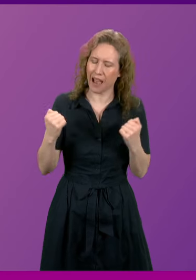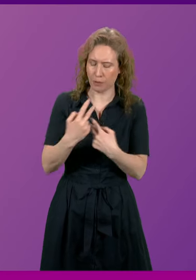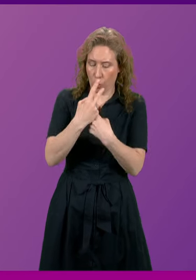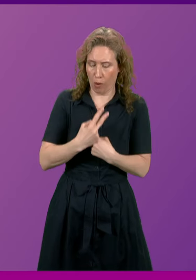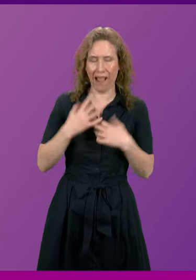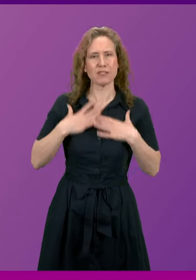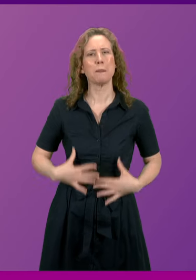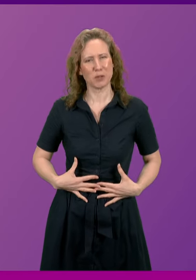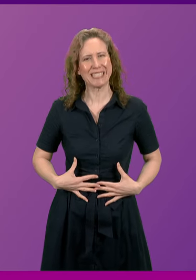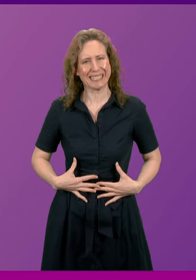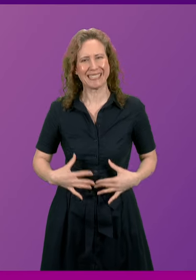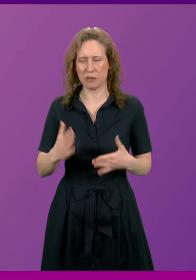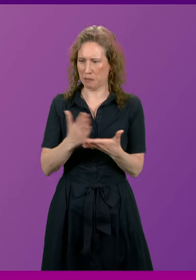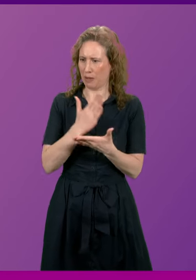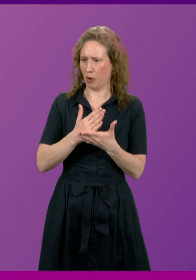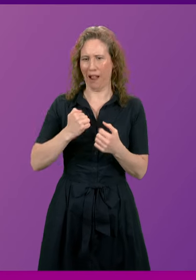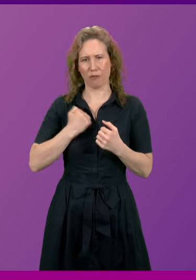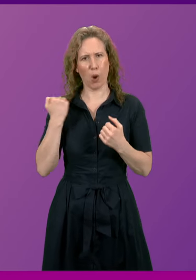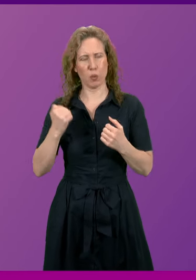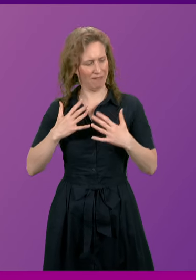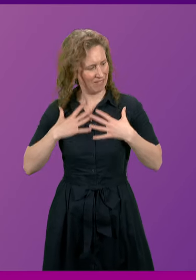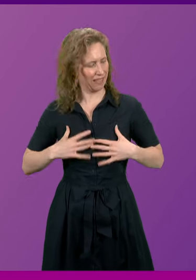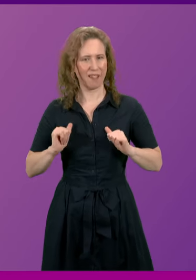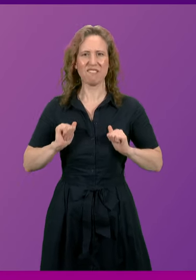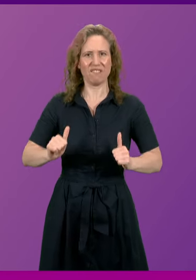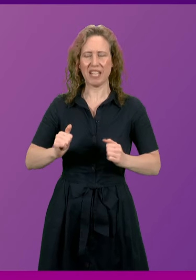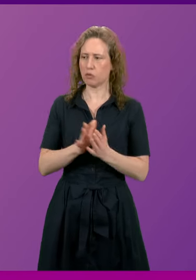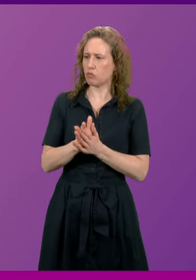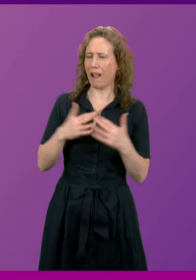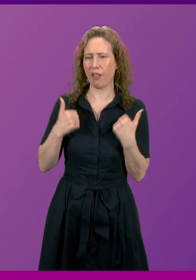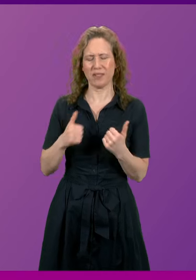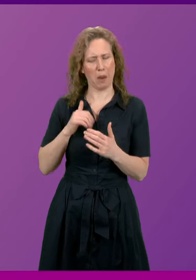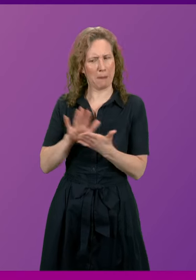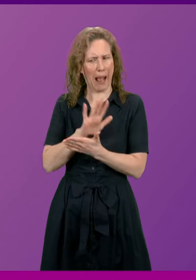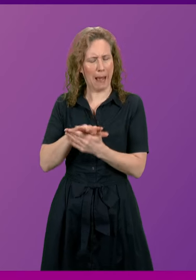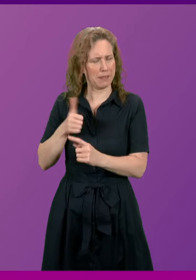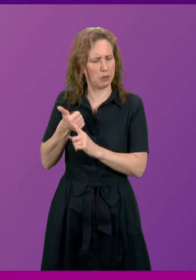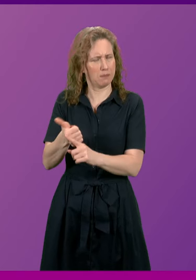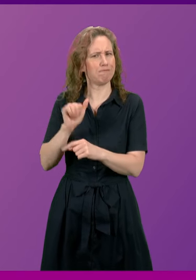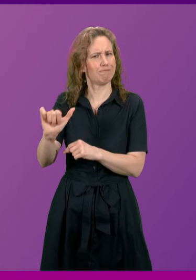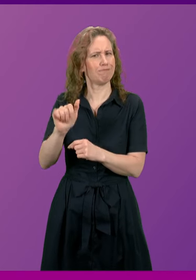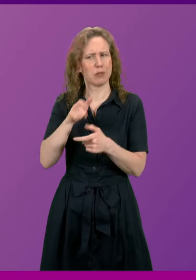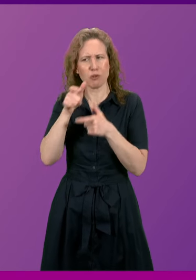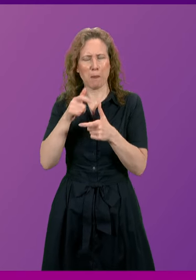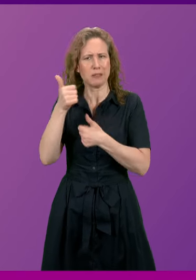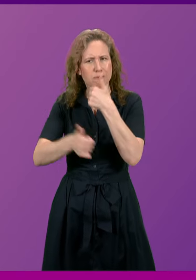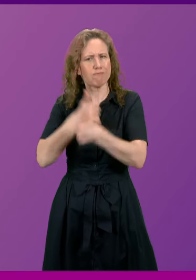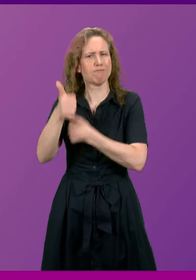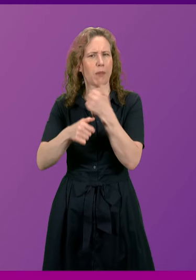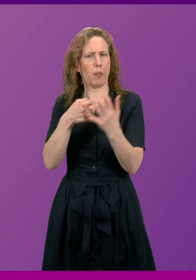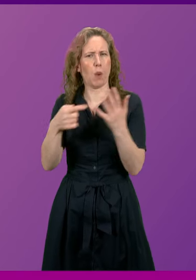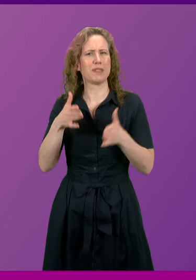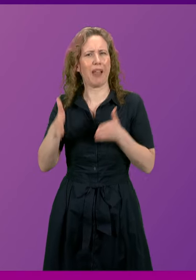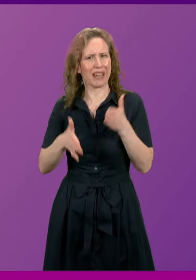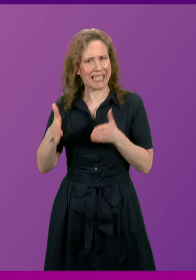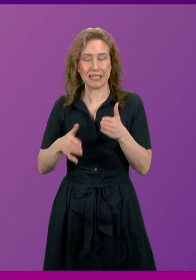of ourselves to ensure our own physical fitness so I'm very happy to associate myself with the comments of Brian Whittle and